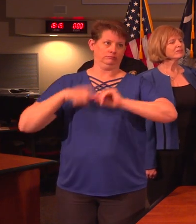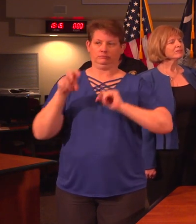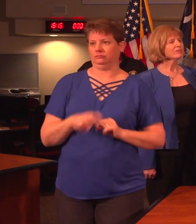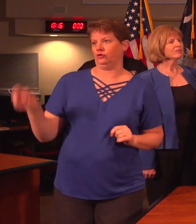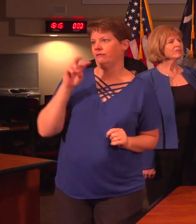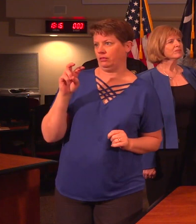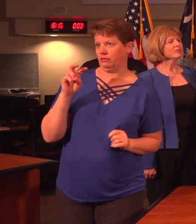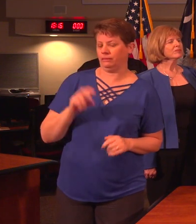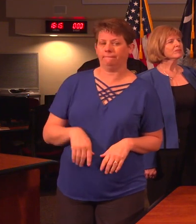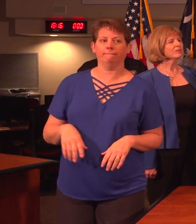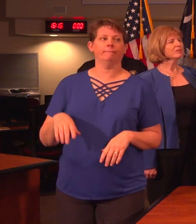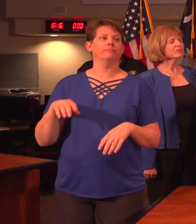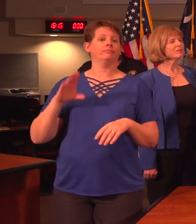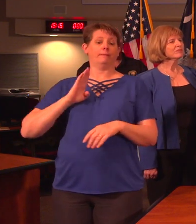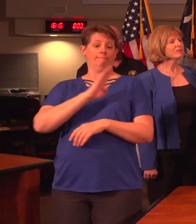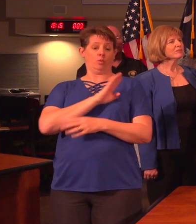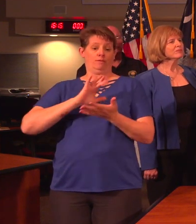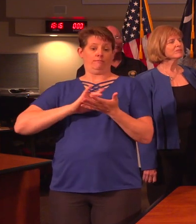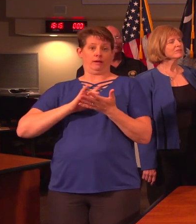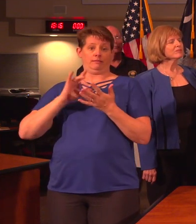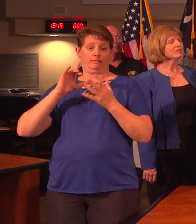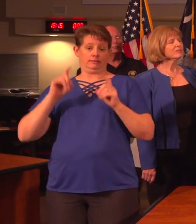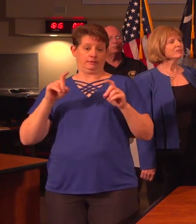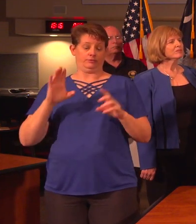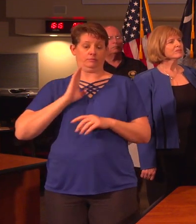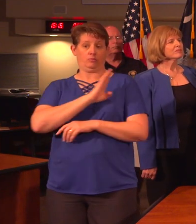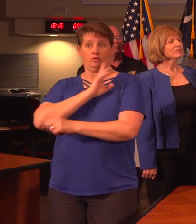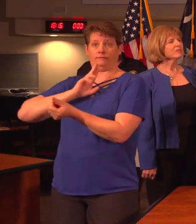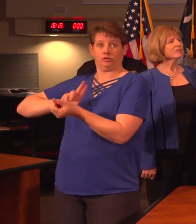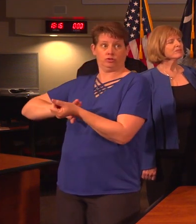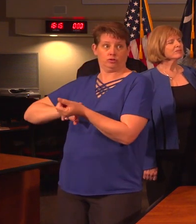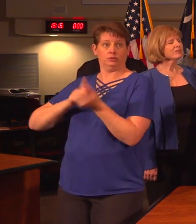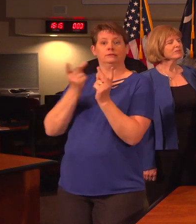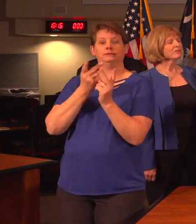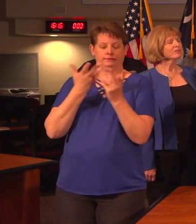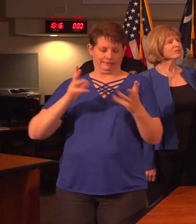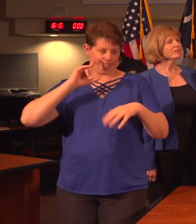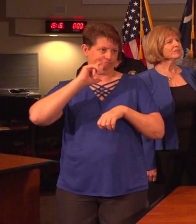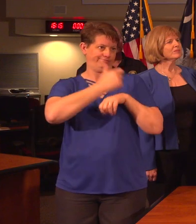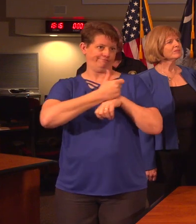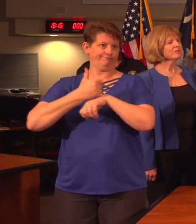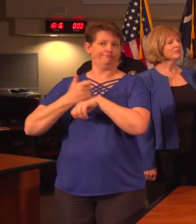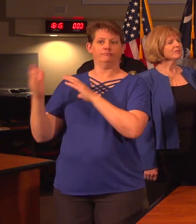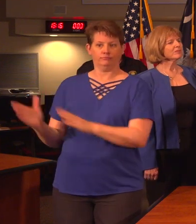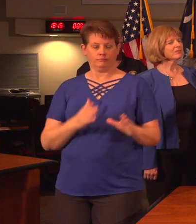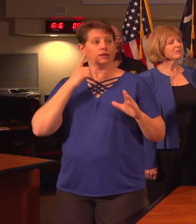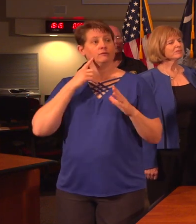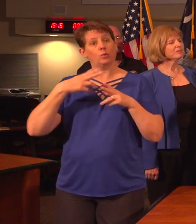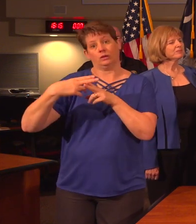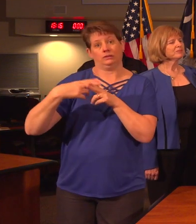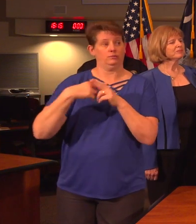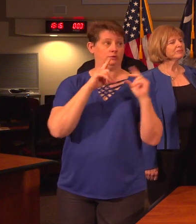And the Board of Medical Examiners and the Board of Nursing have procedures in place to issue temporary